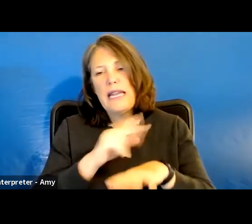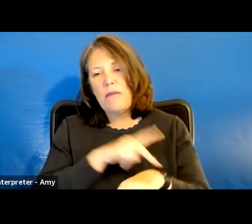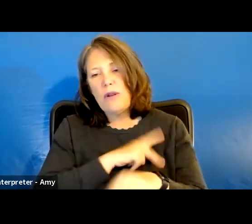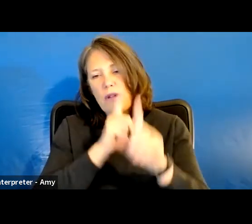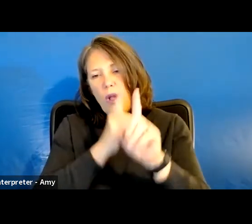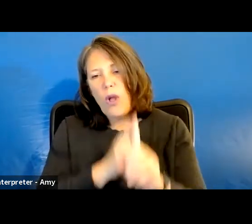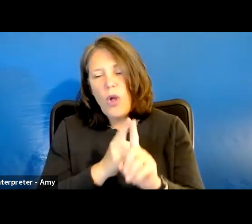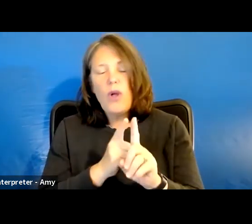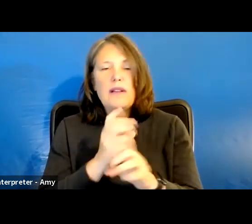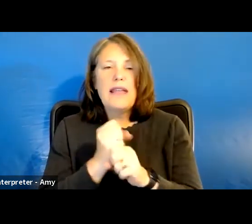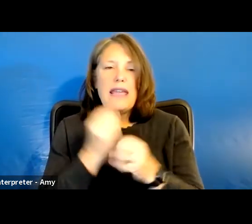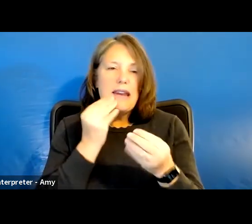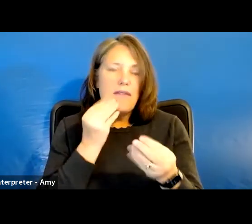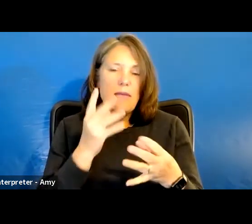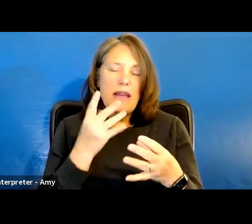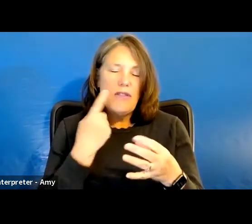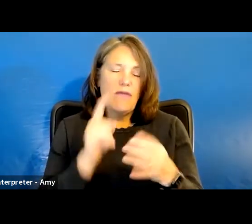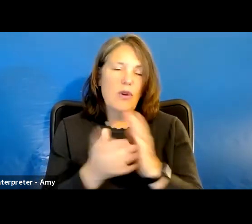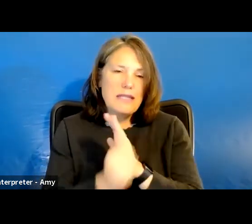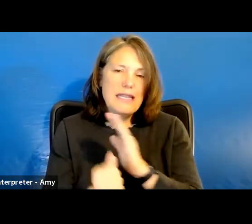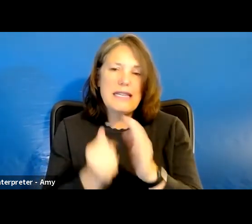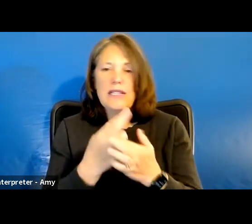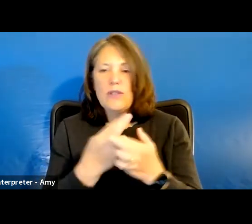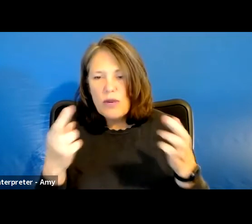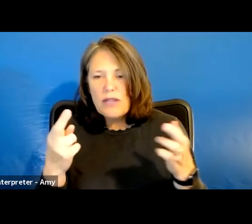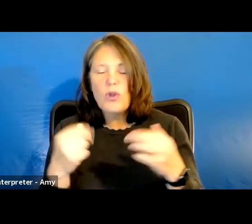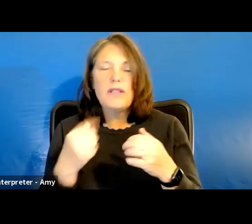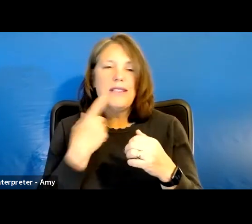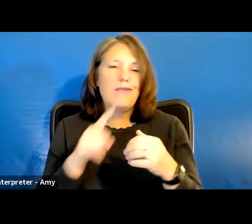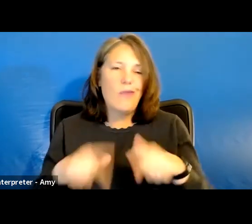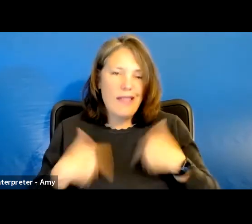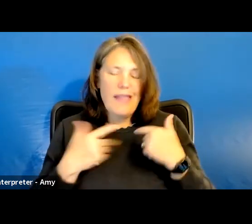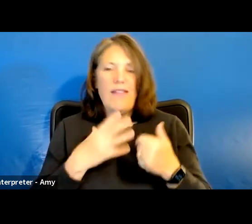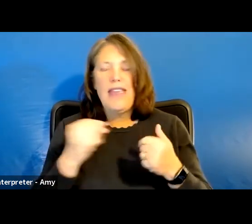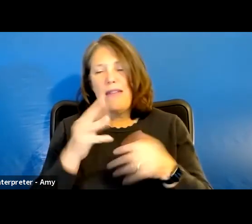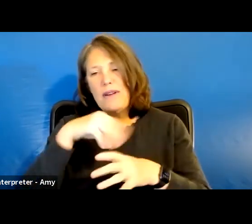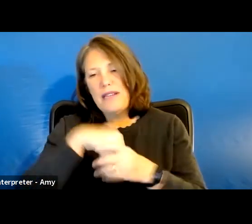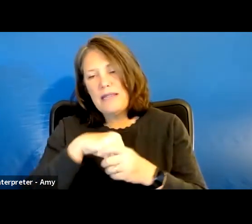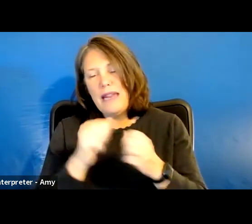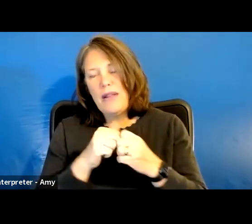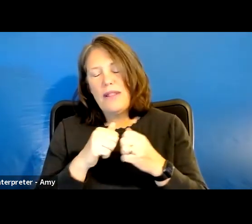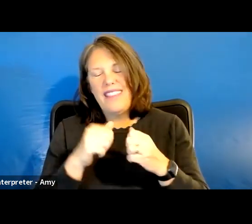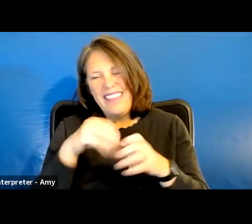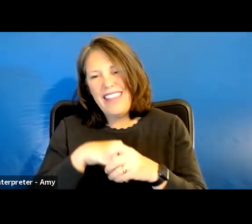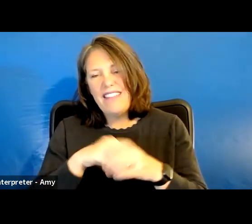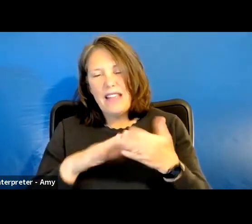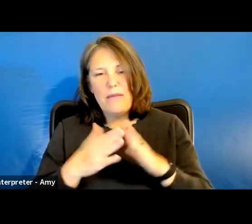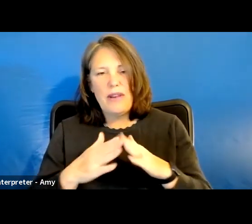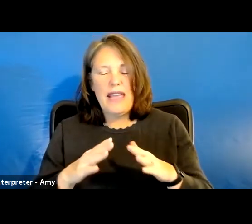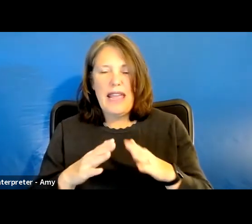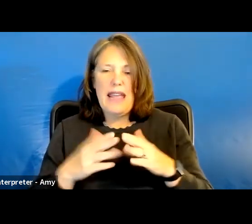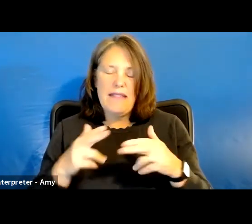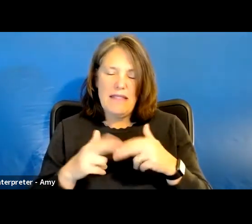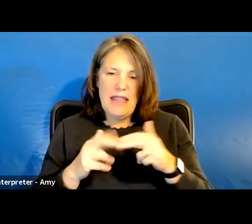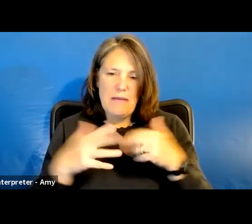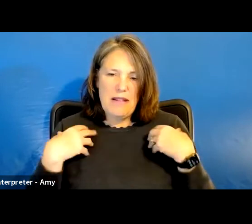They get information on skills and resources for living and participating in the community, and they build confidence and